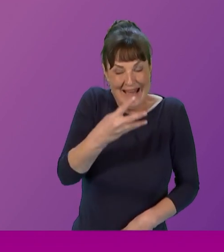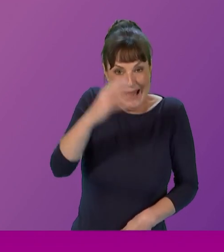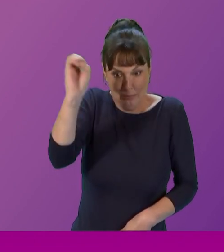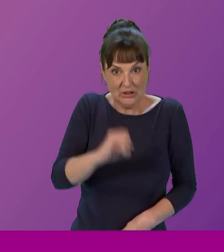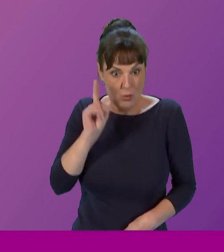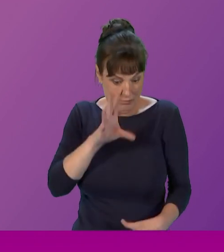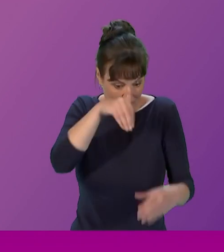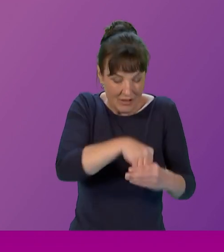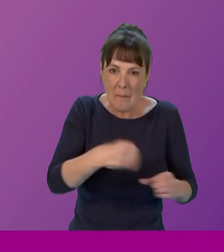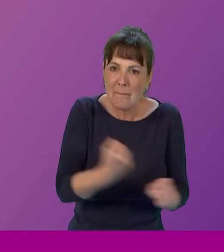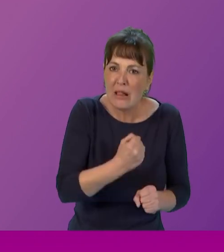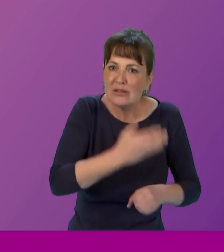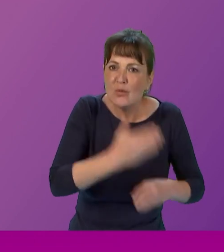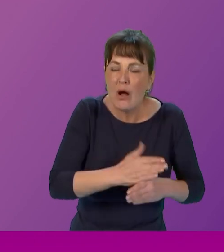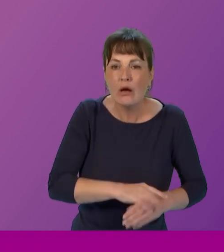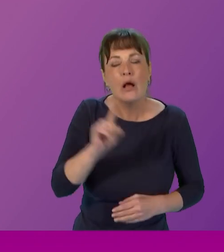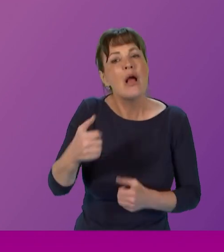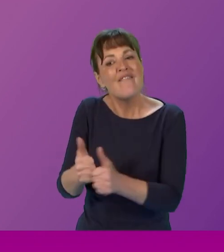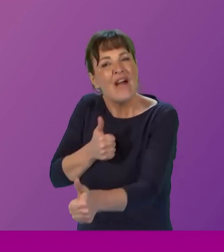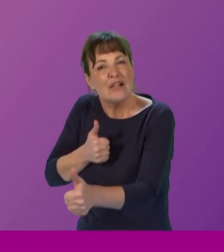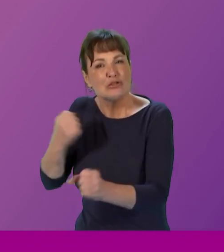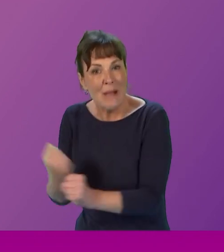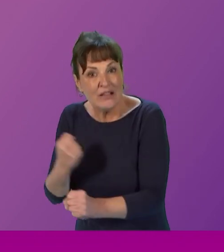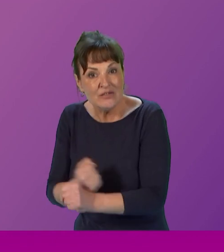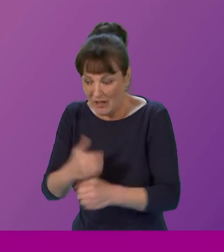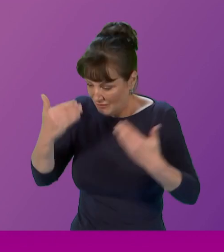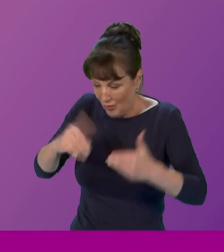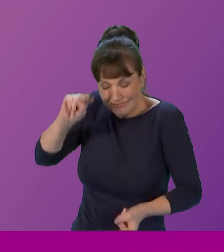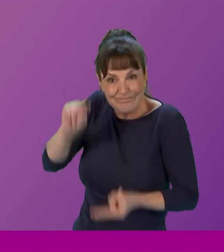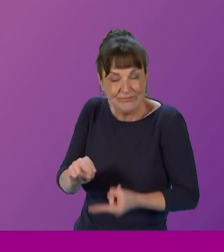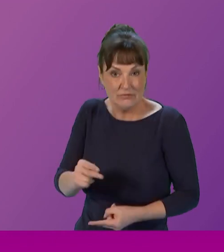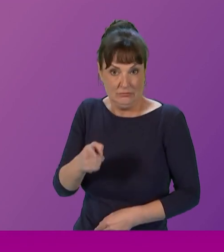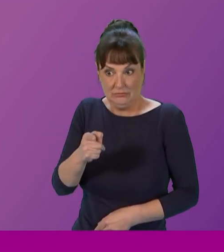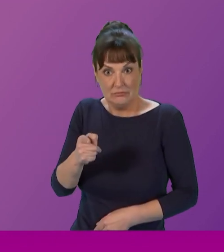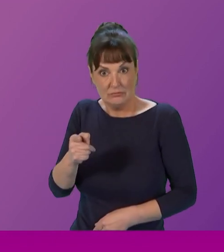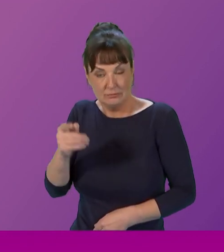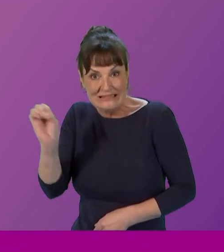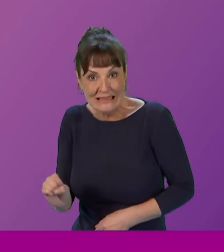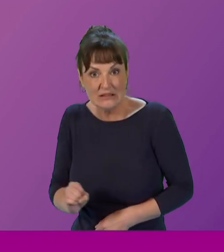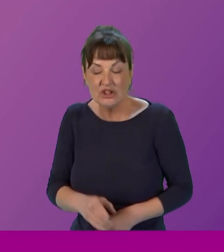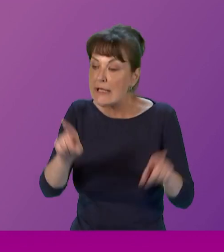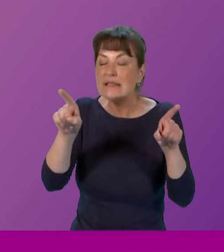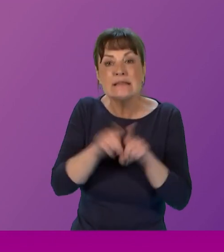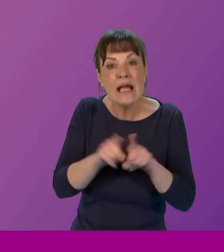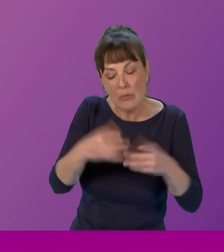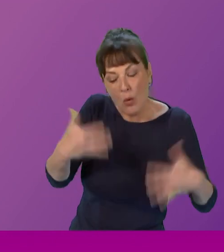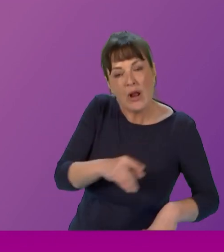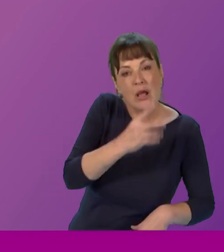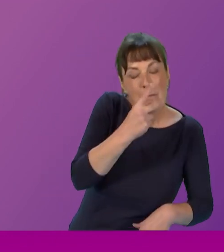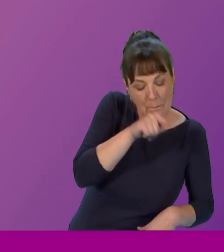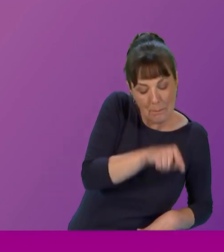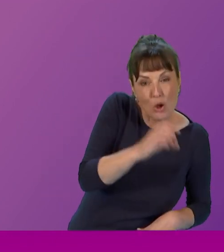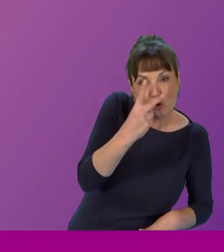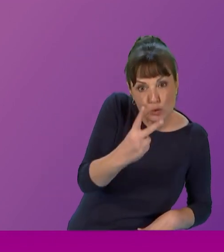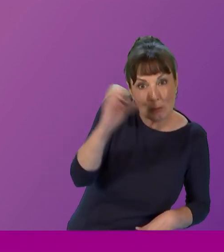.4% of those in manufacturing were women while women only make up 12.2% of skilled trades employees currently